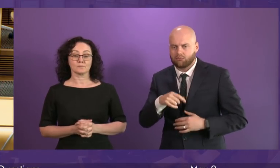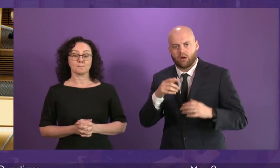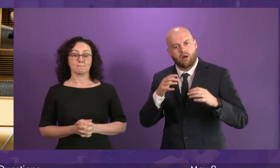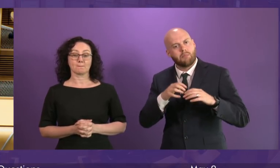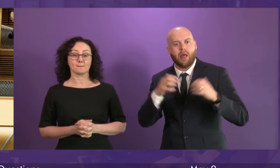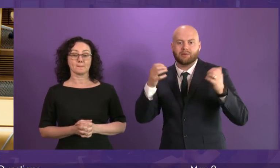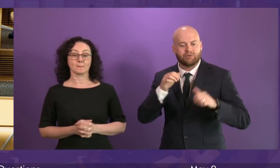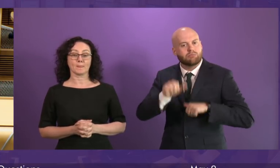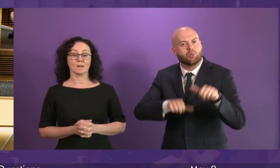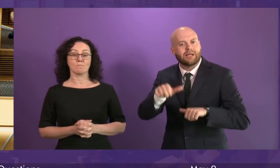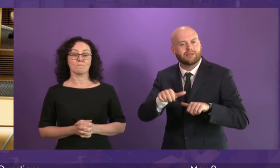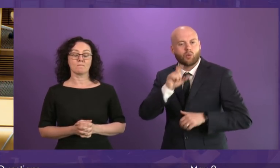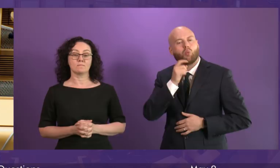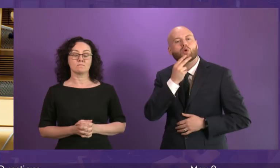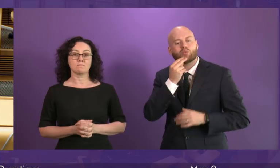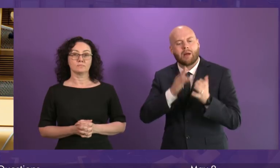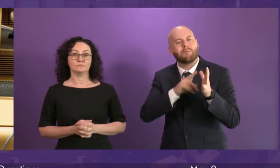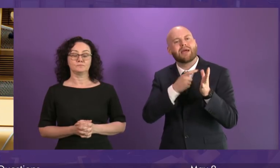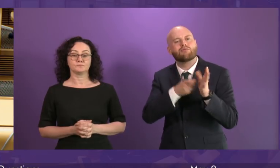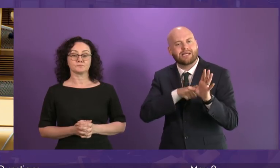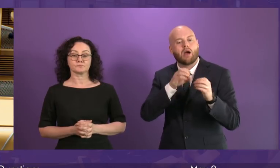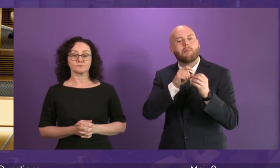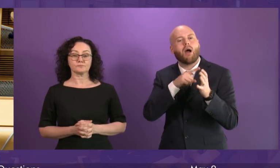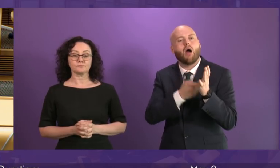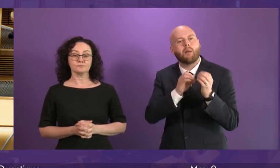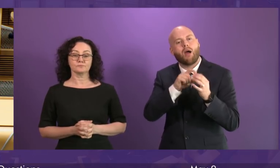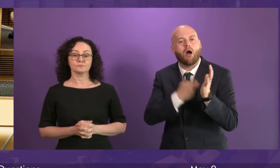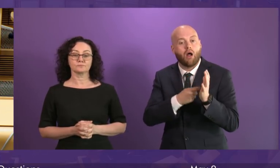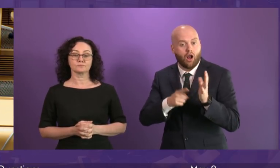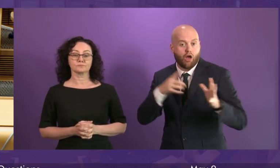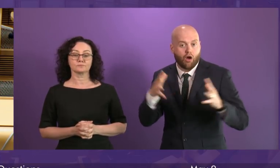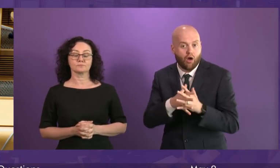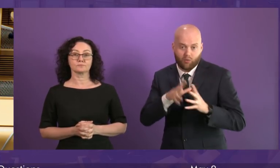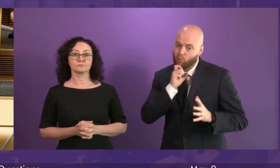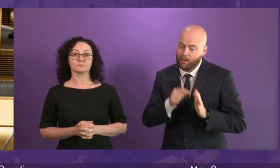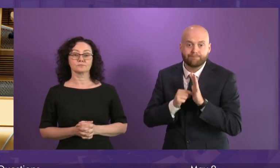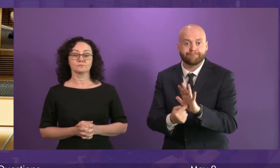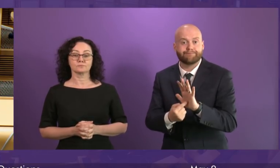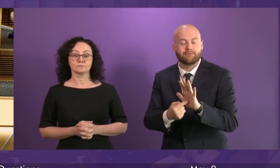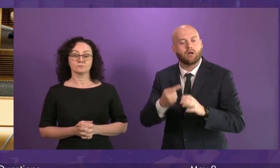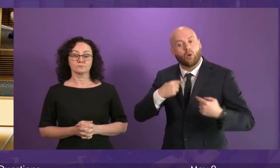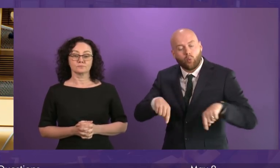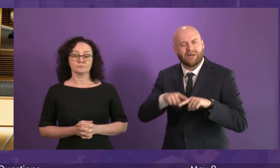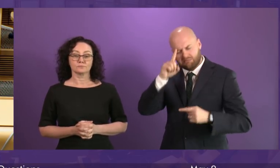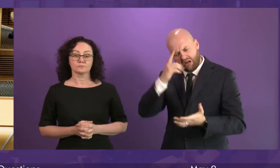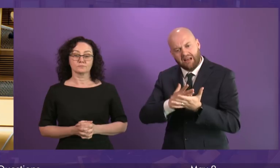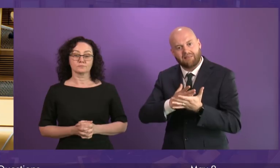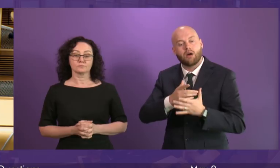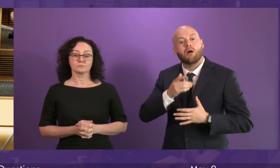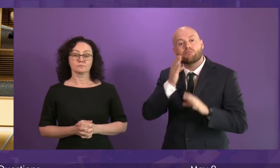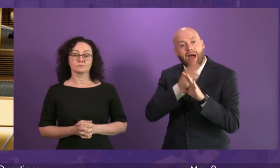with our Mary Barber law. We think that private sector rent rises should be capped and controlled.